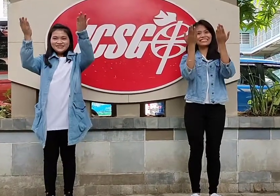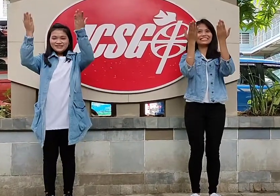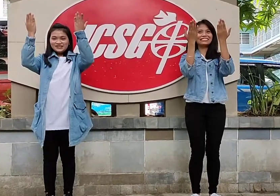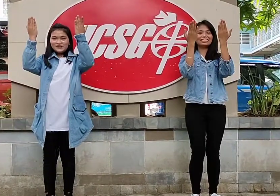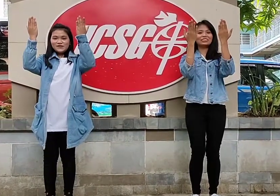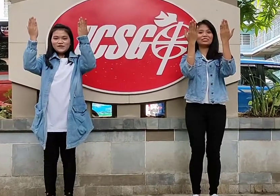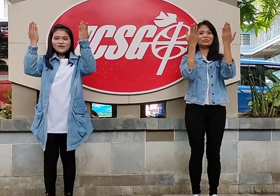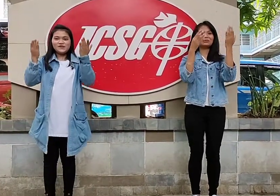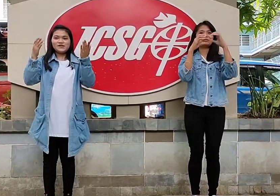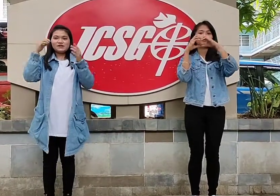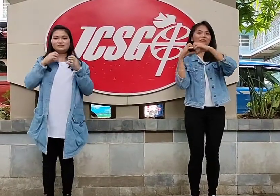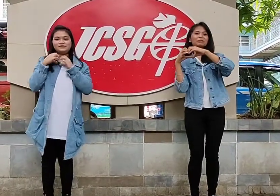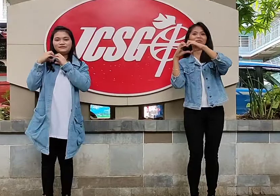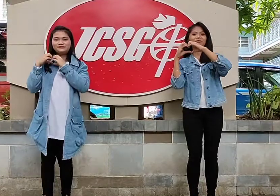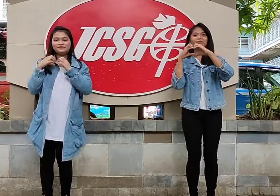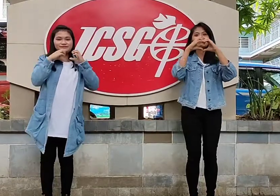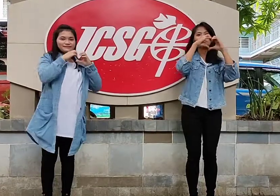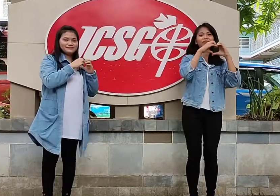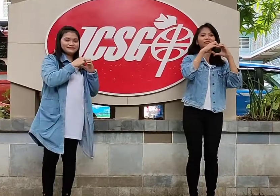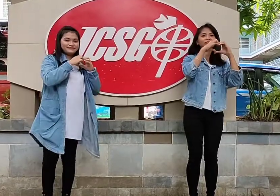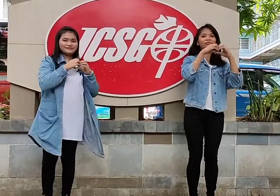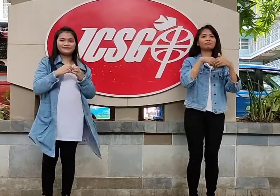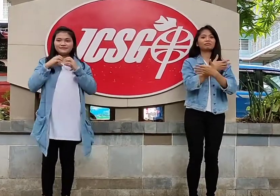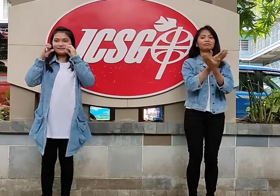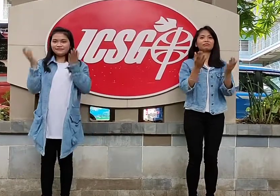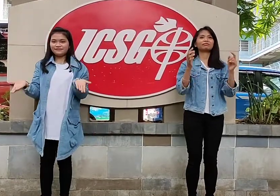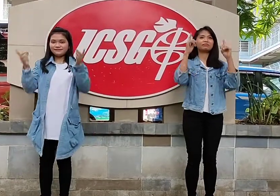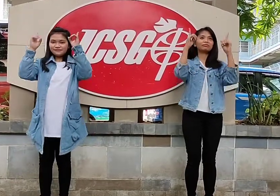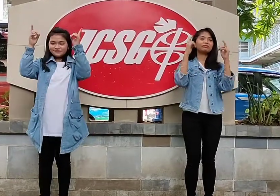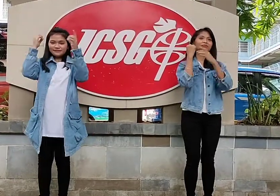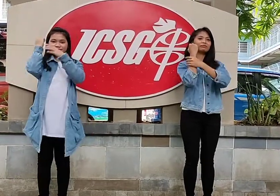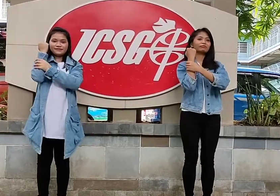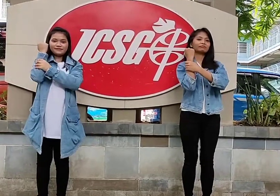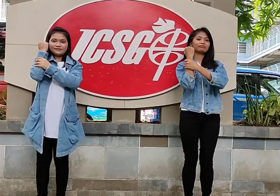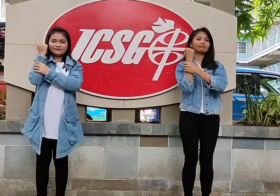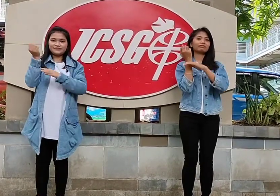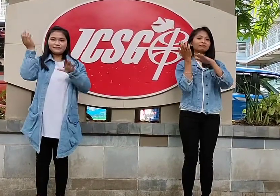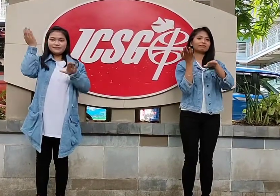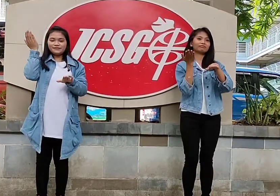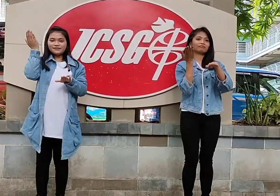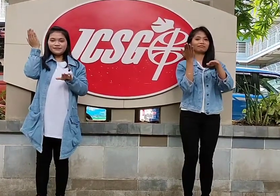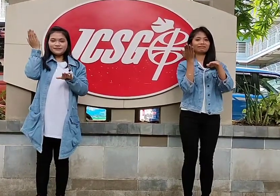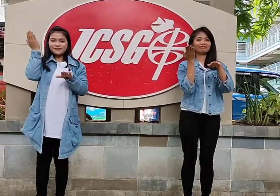And let his love go through them God uses kids